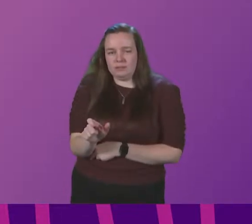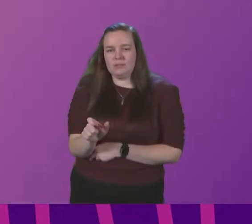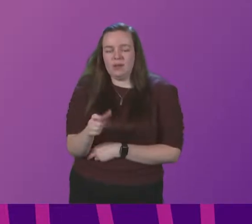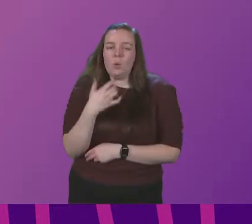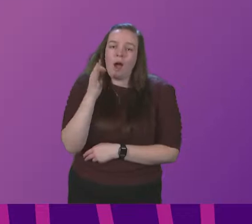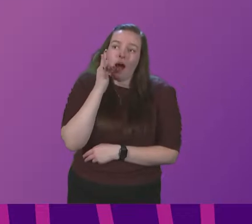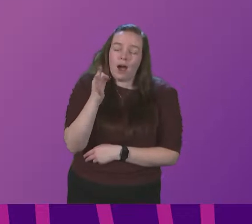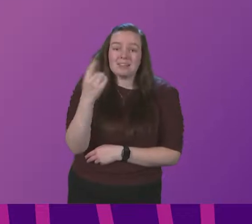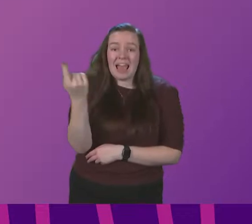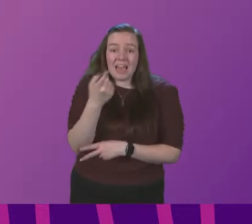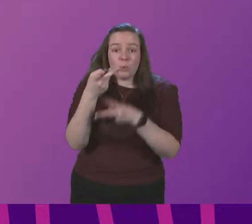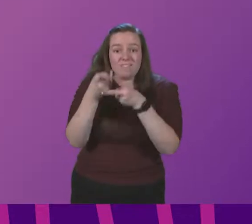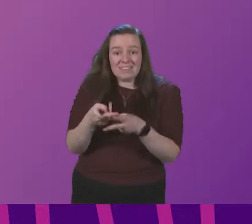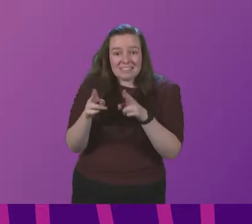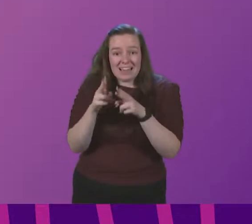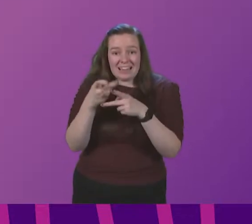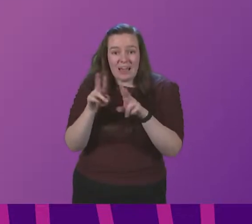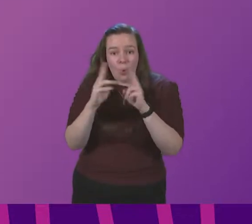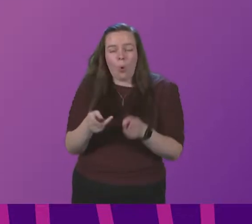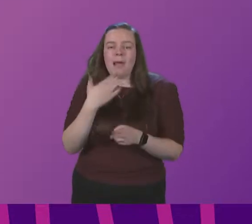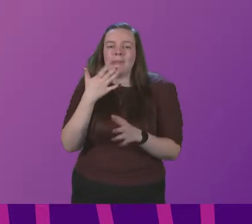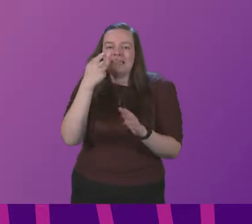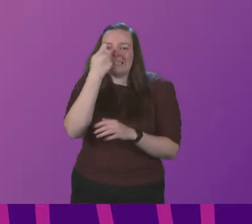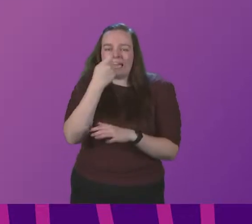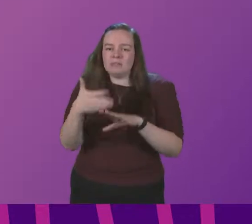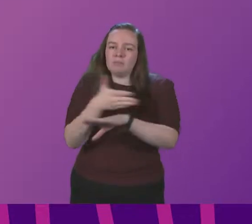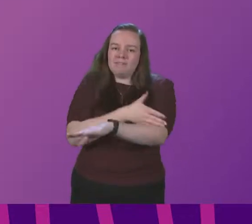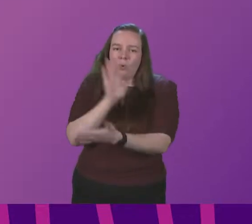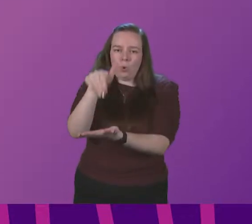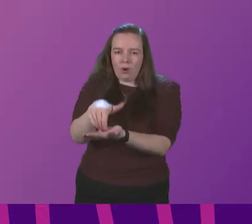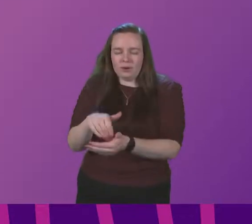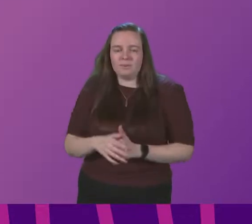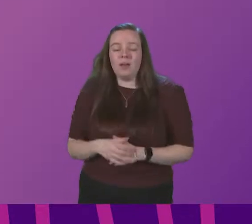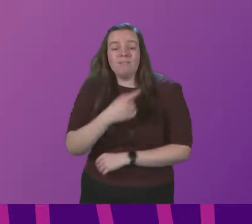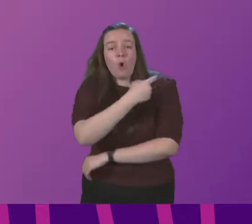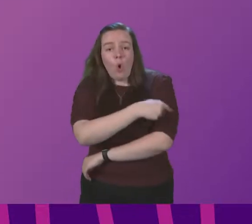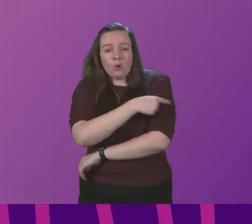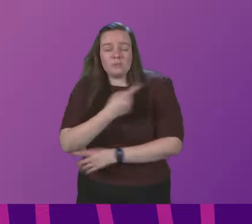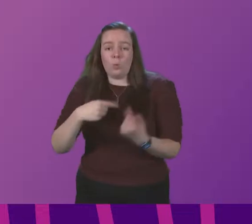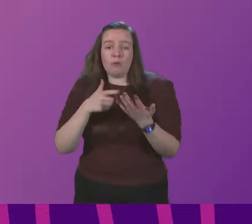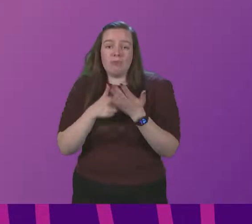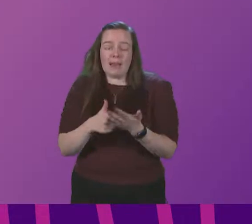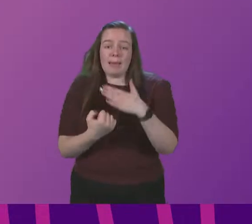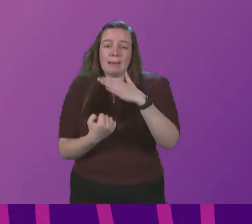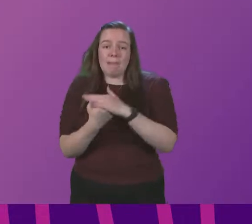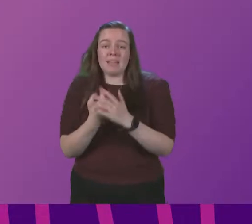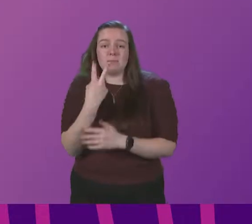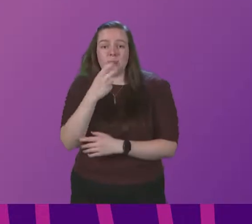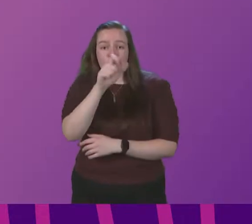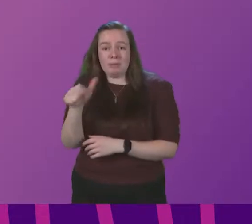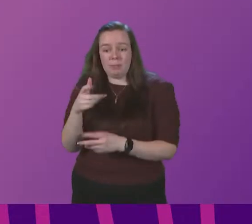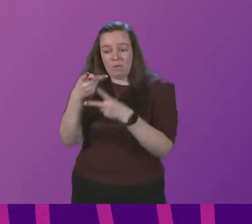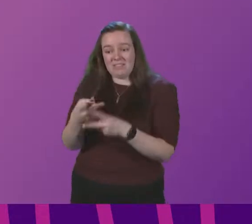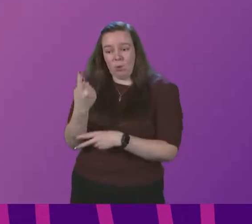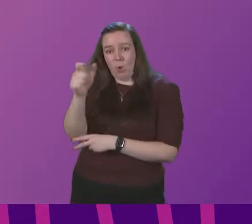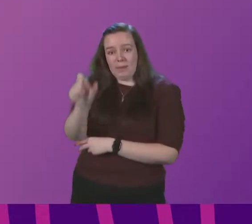we are asking anyone visiting a care home to test before every visit. For hospitals, are recommending that no more than two people visit a patient